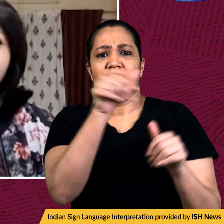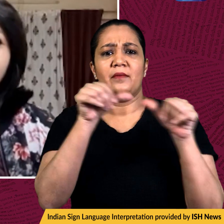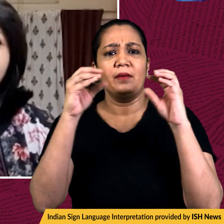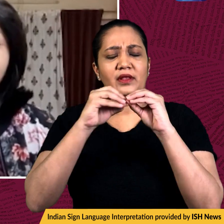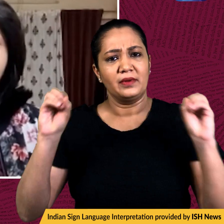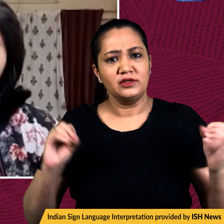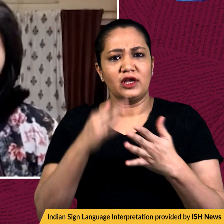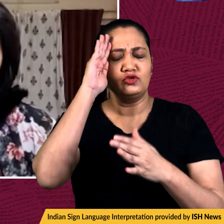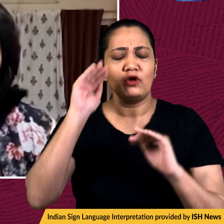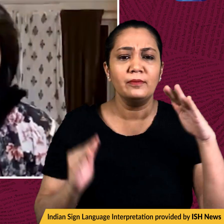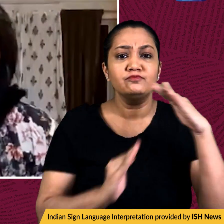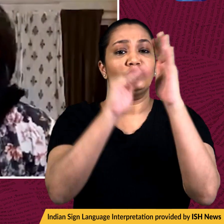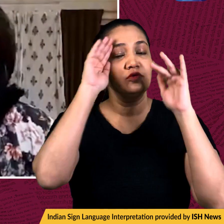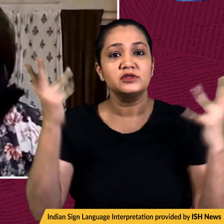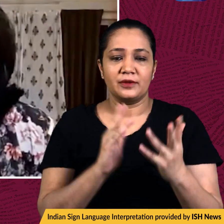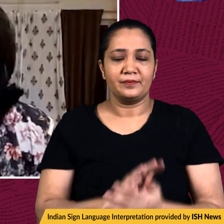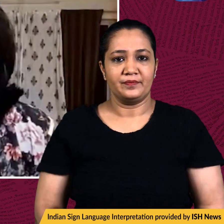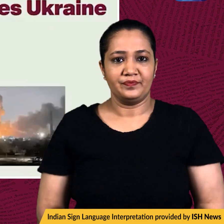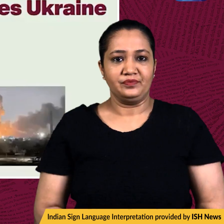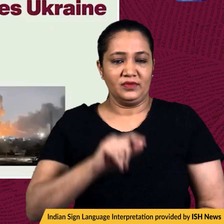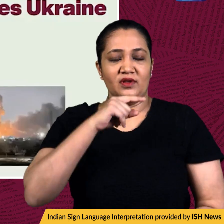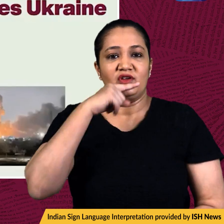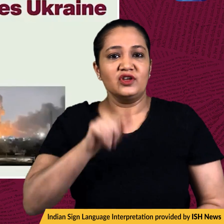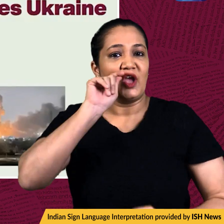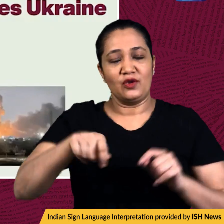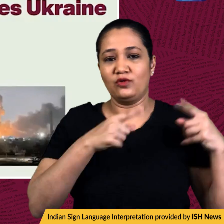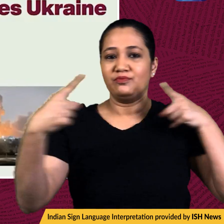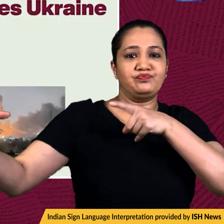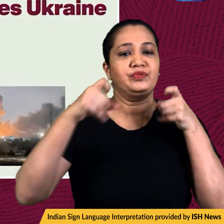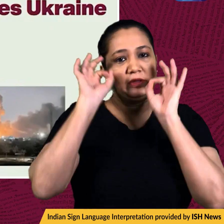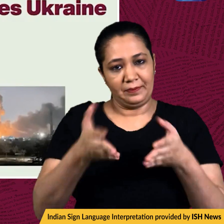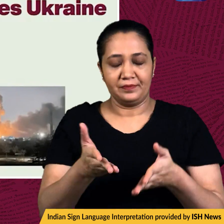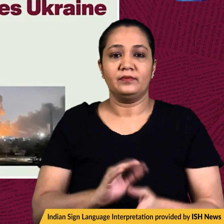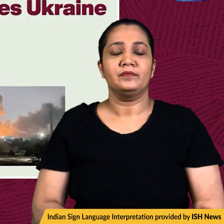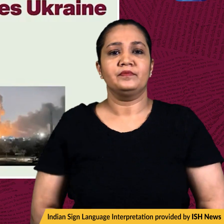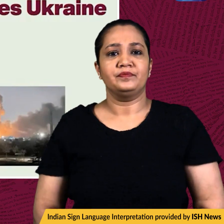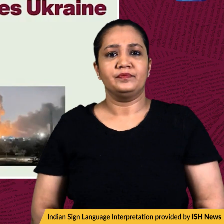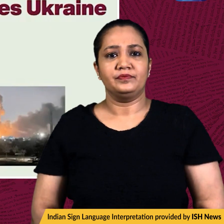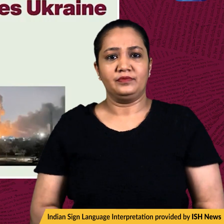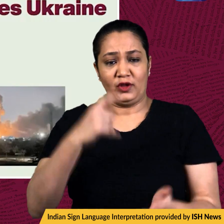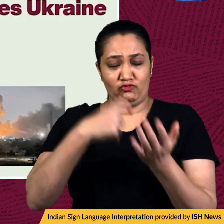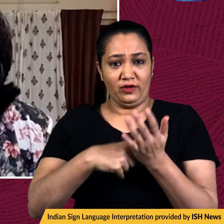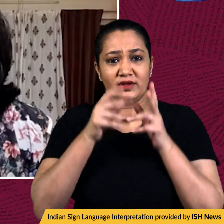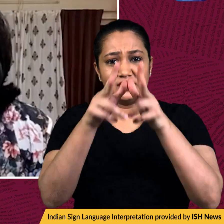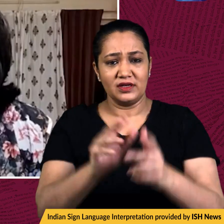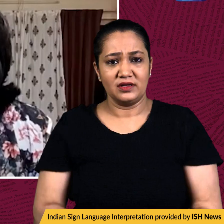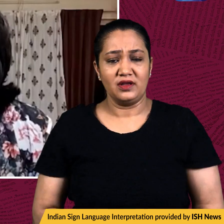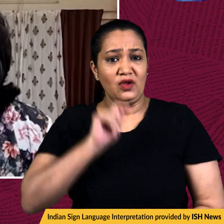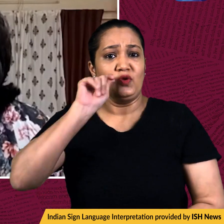Let's get straight to our top story. day 8 of Russia's invasion on Ukraine. According to Reuters, a Ukrainian delegation is